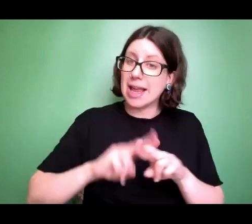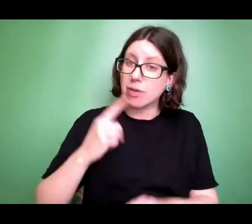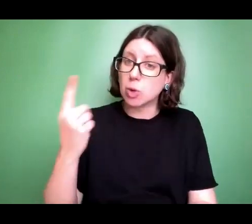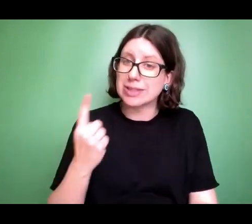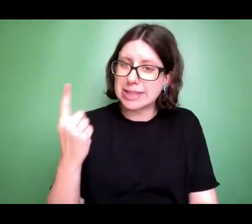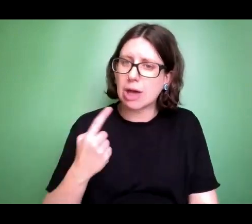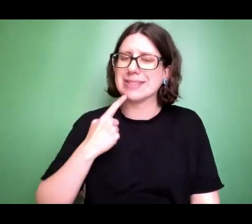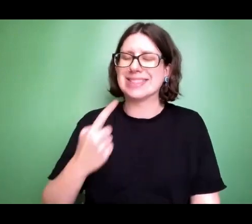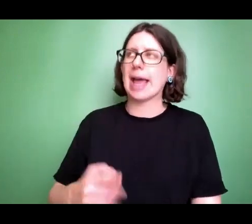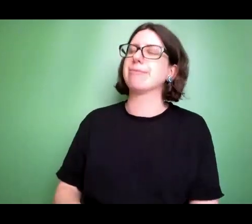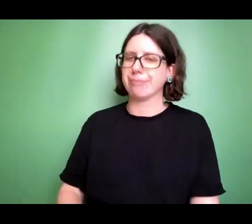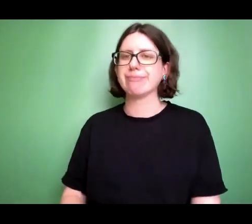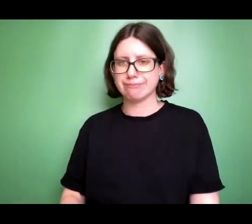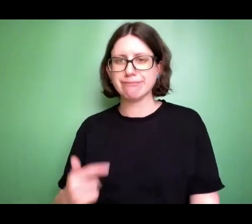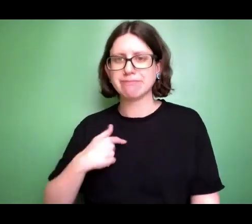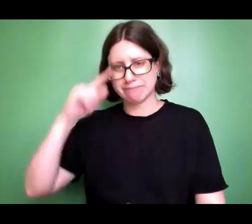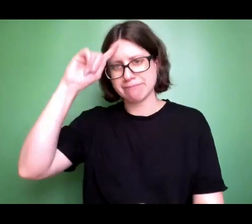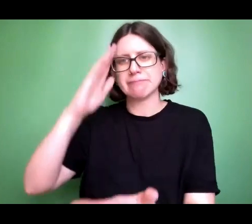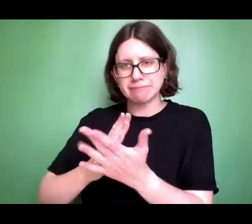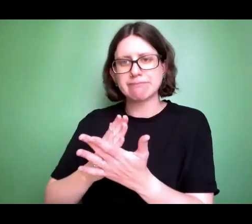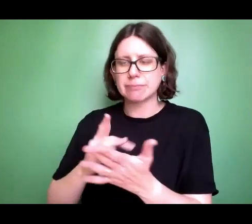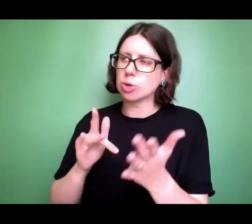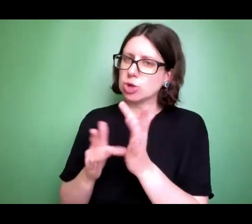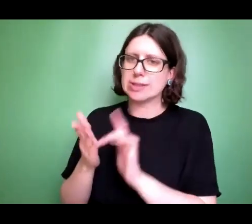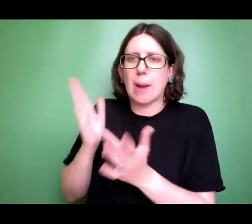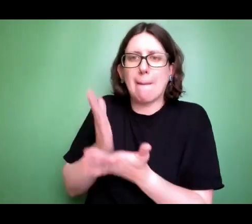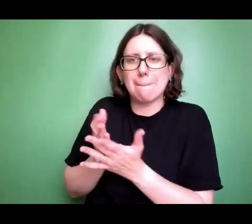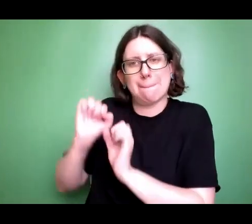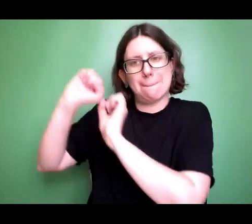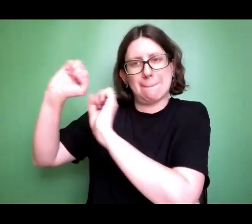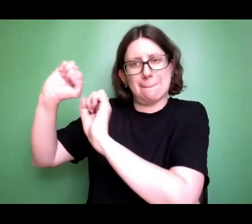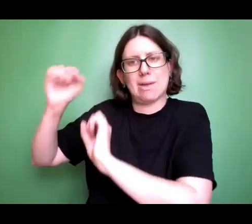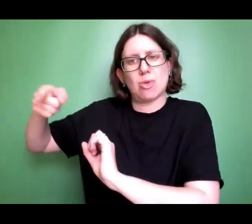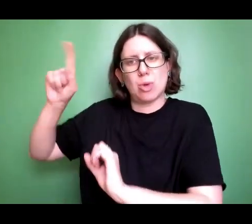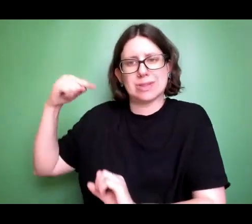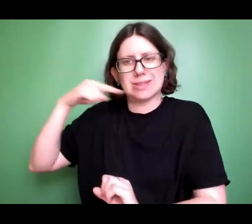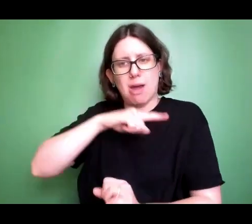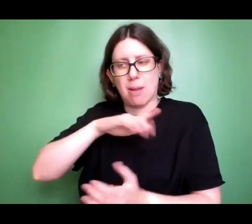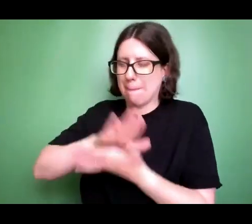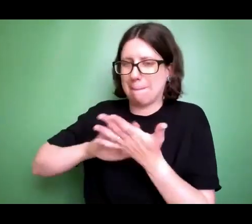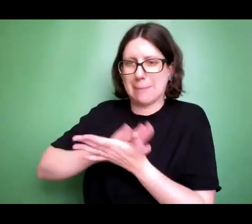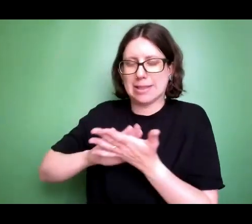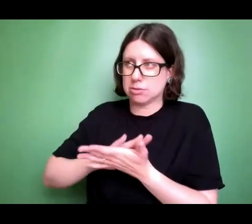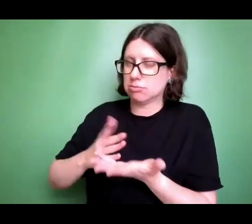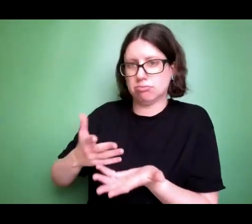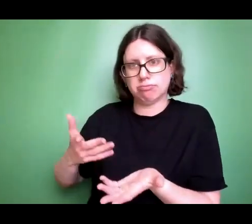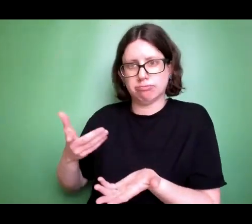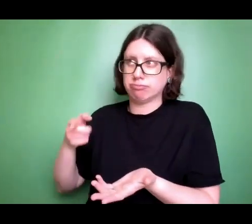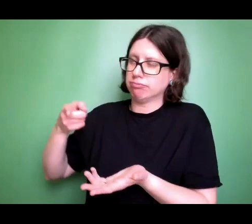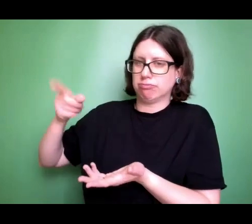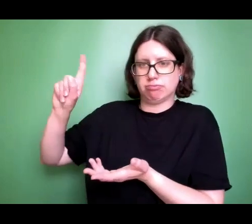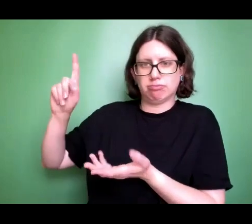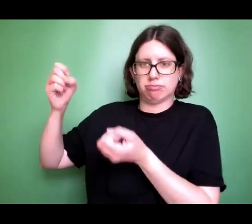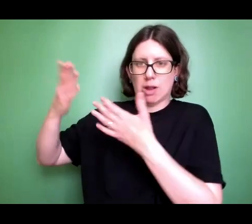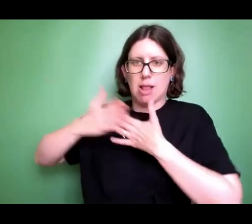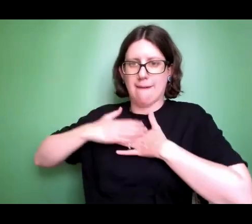that God's love will be for you all of your life. You can live a fearless life with all that's going